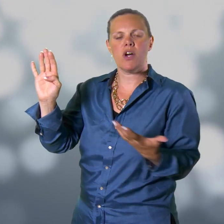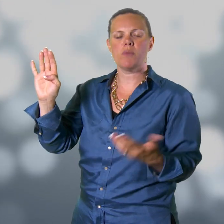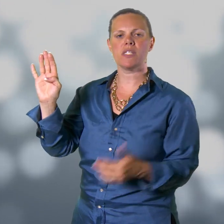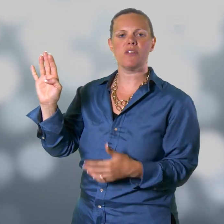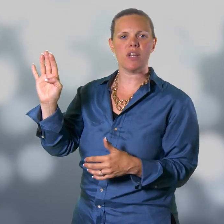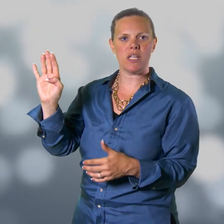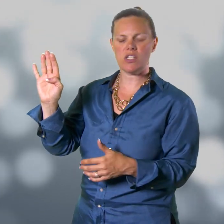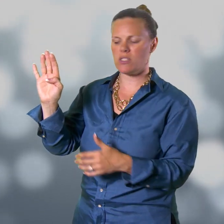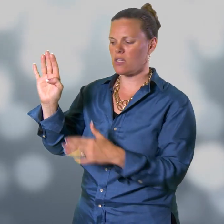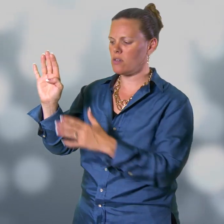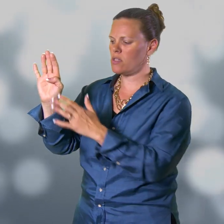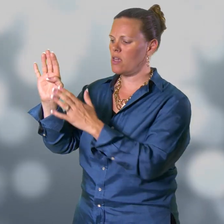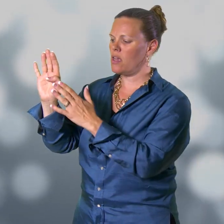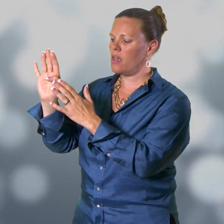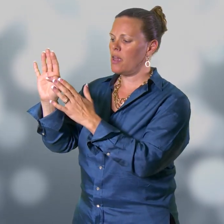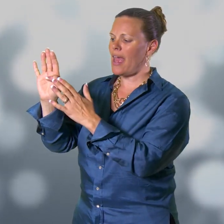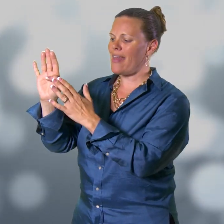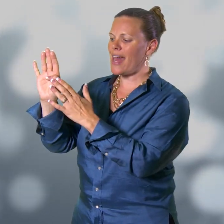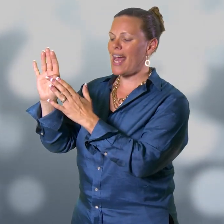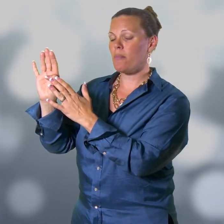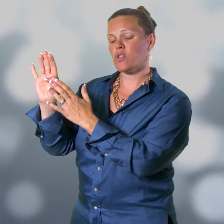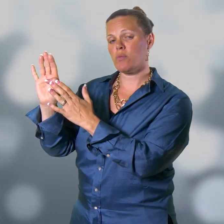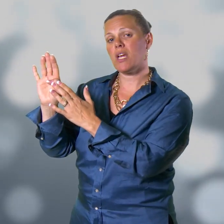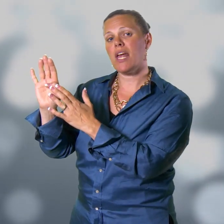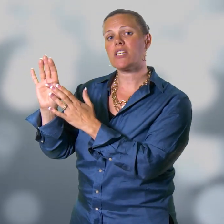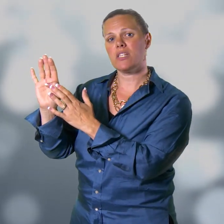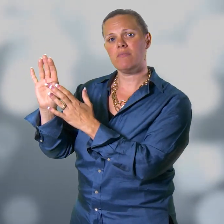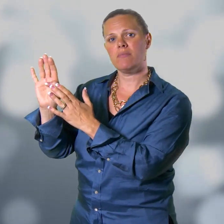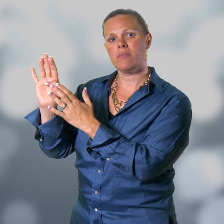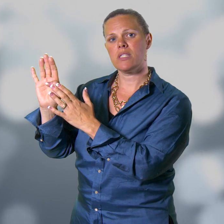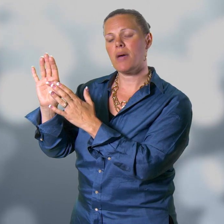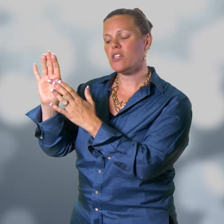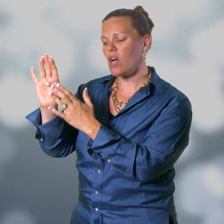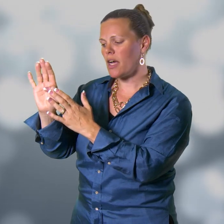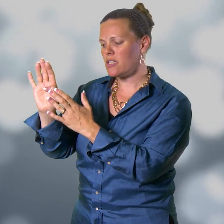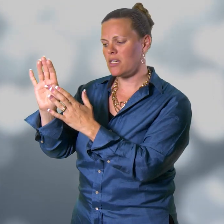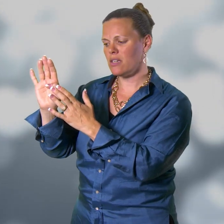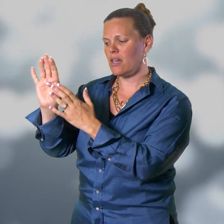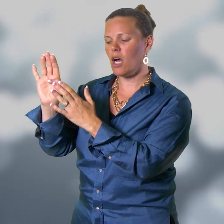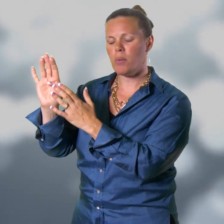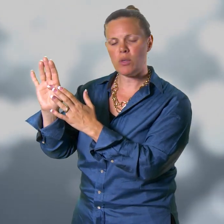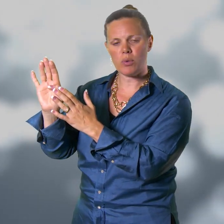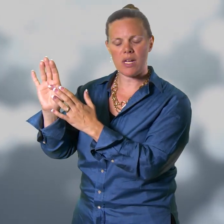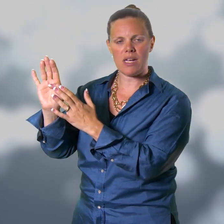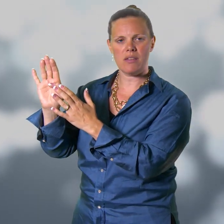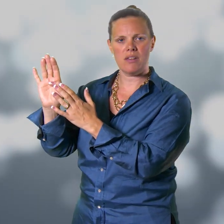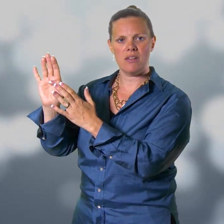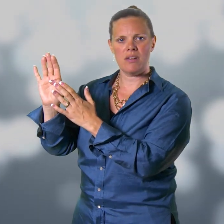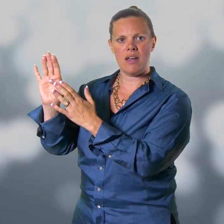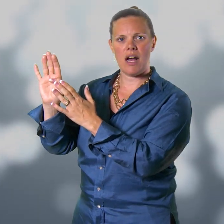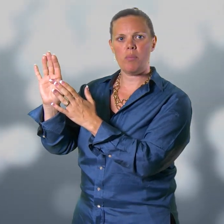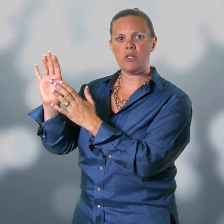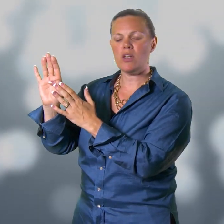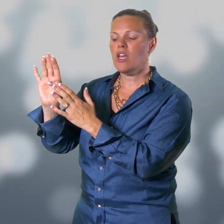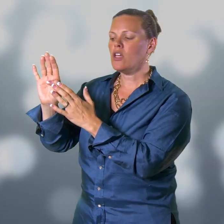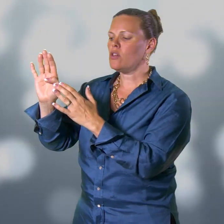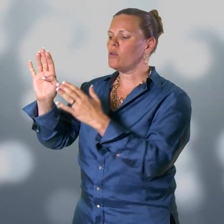call them self-regulation skills. And that happens from connection, somebody talking to you, helping you breathe, helping you